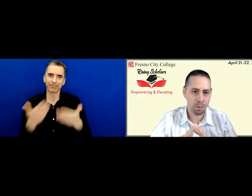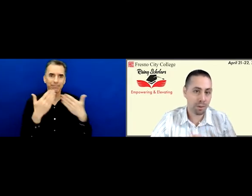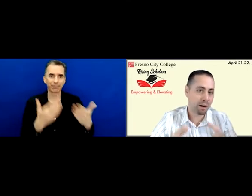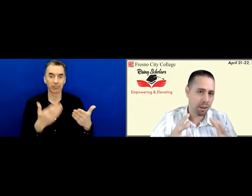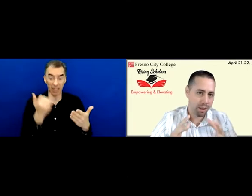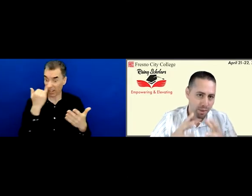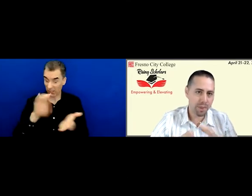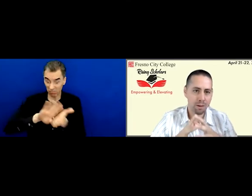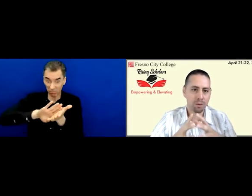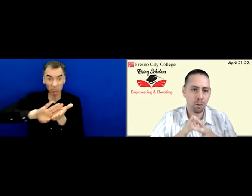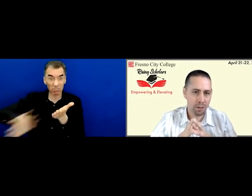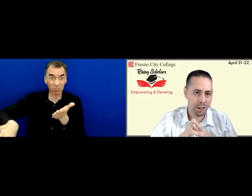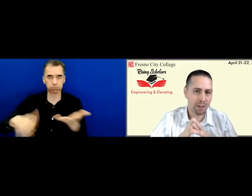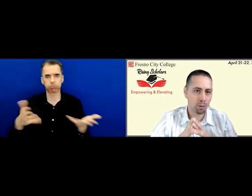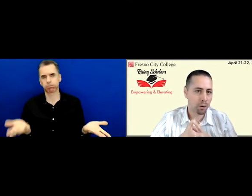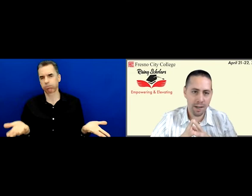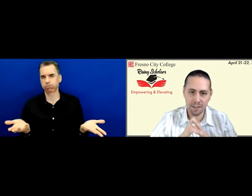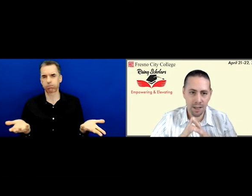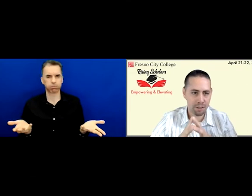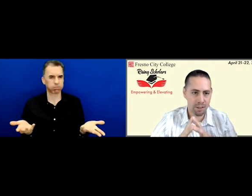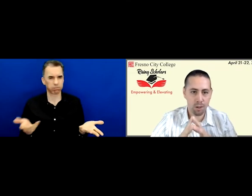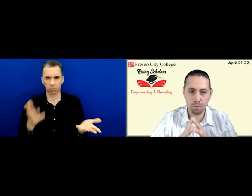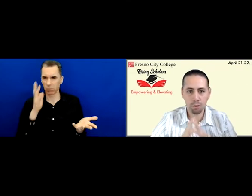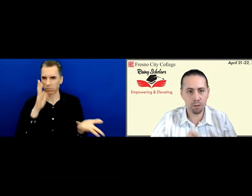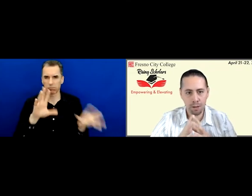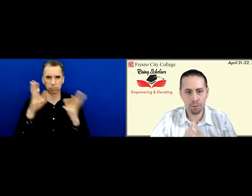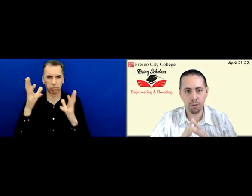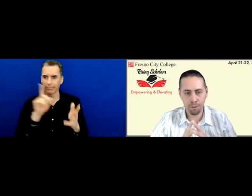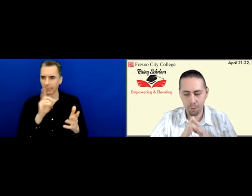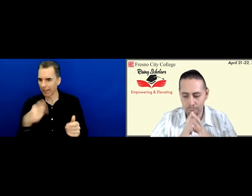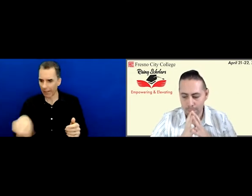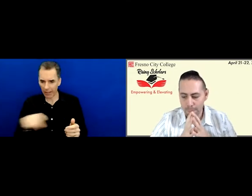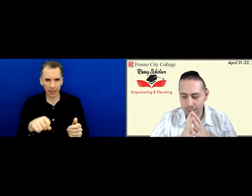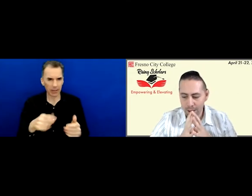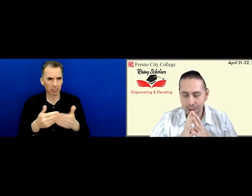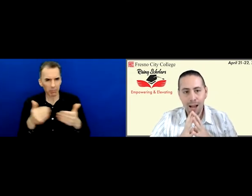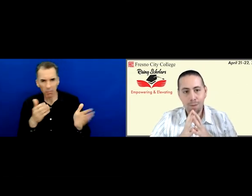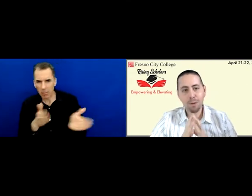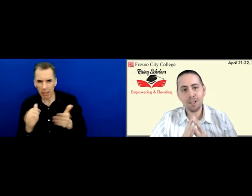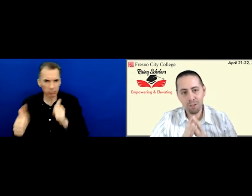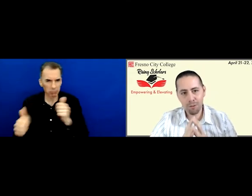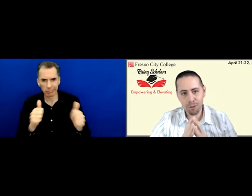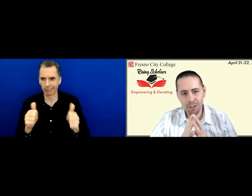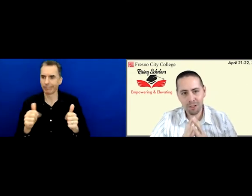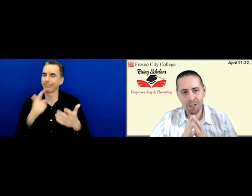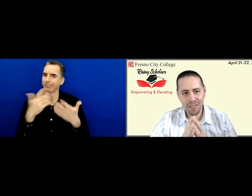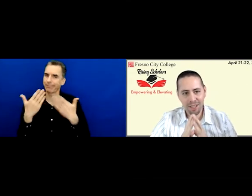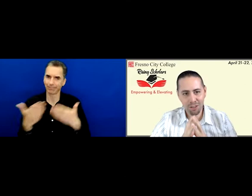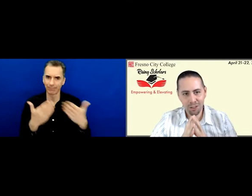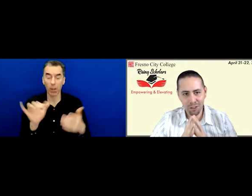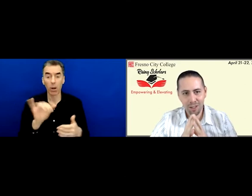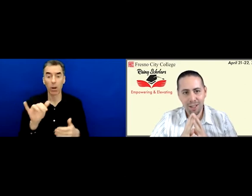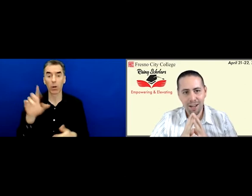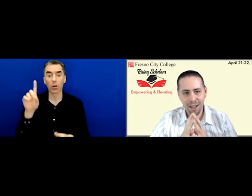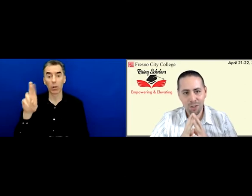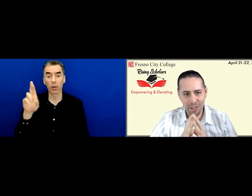be possible without them coordinating and organizing everything. So I'm truly grateful for everyone. I'm especially grateful for Dr. Cassandra